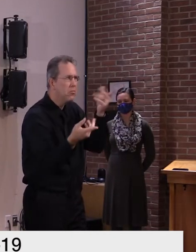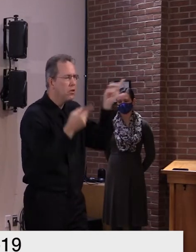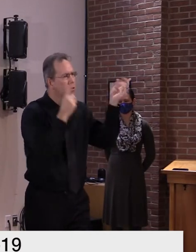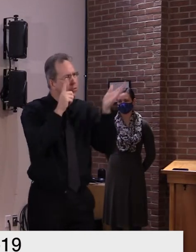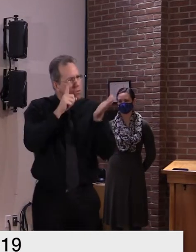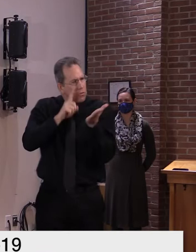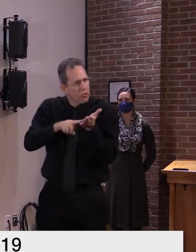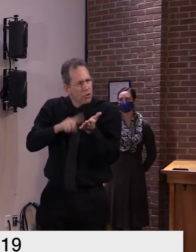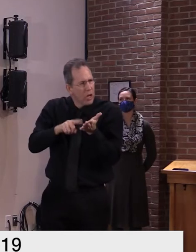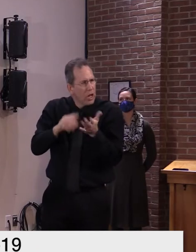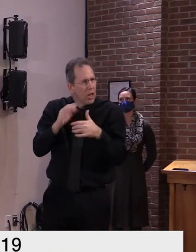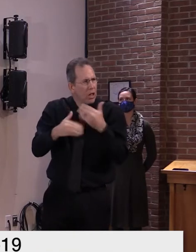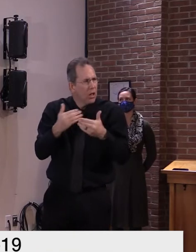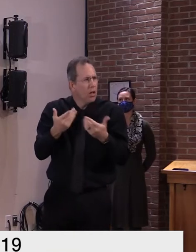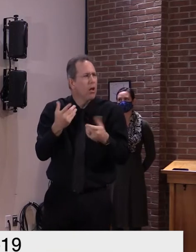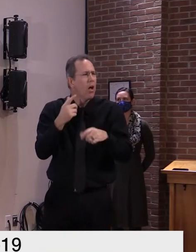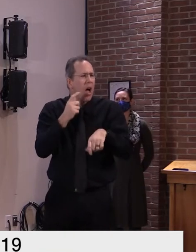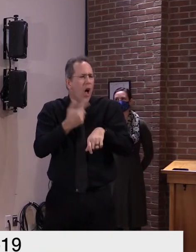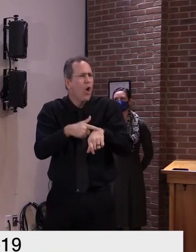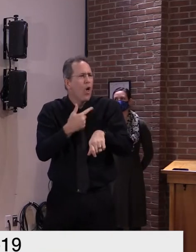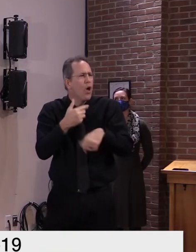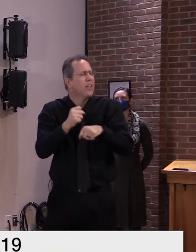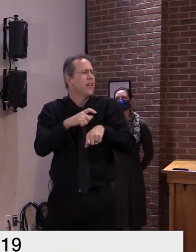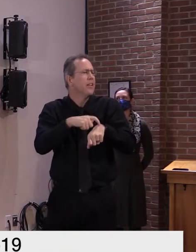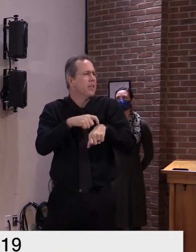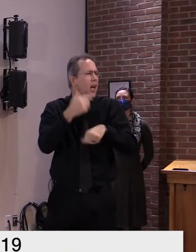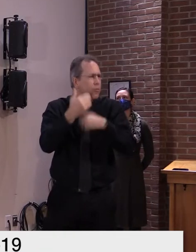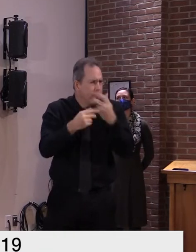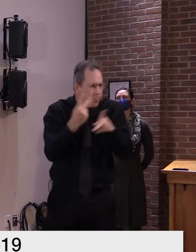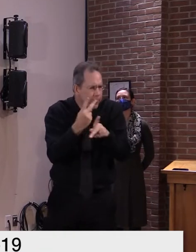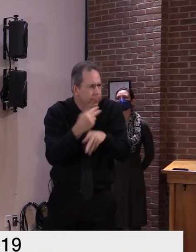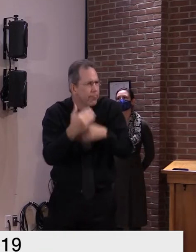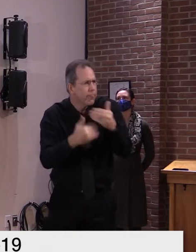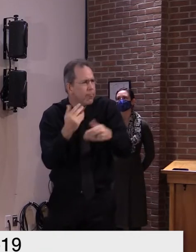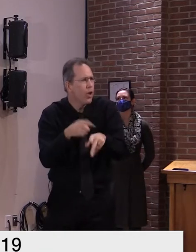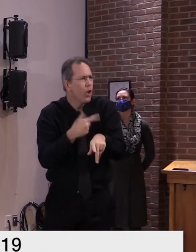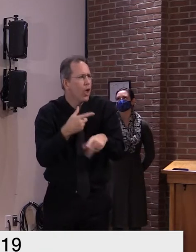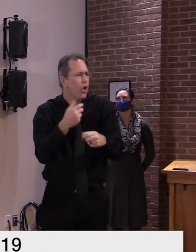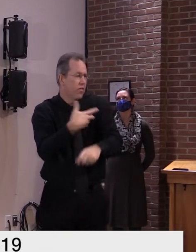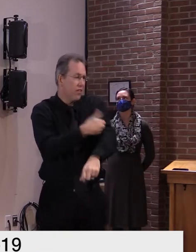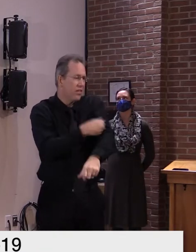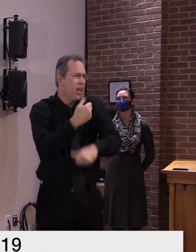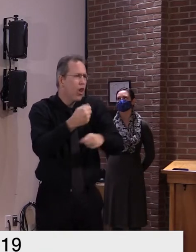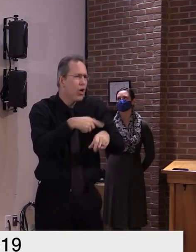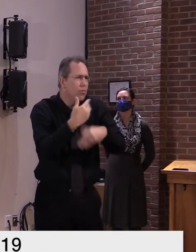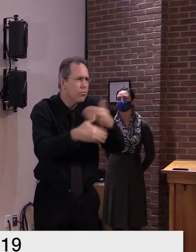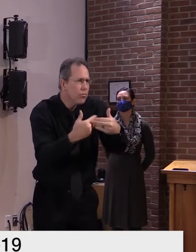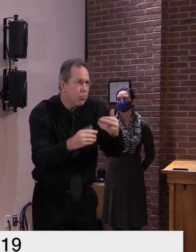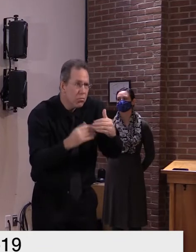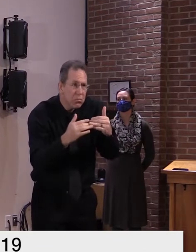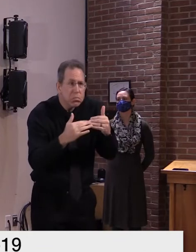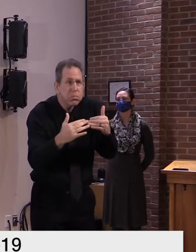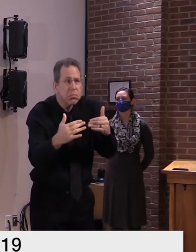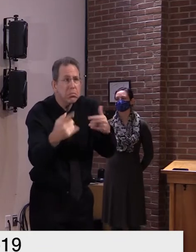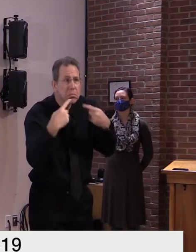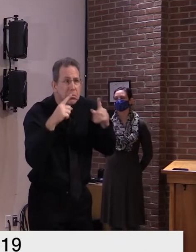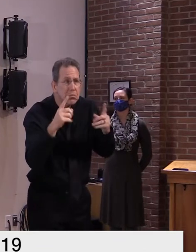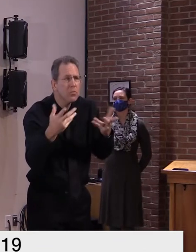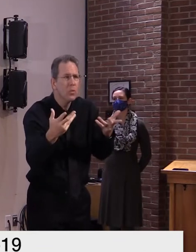during the period of administration of vaccine and thereafter making sure that people are aware